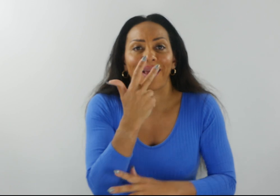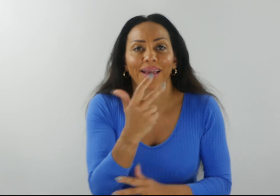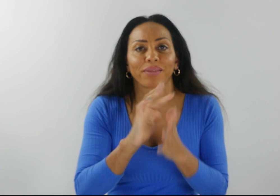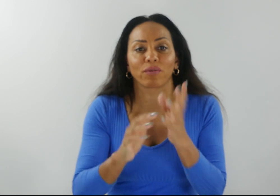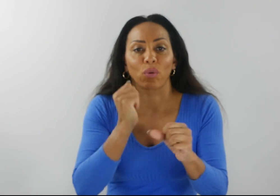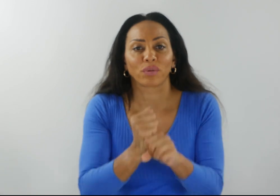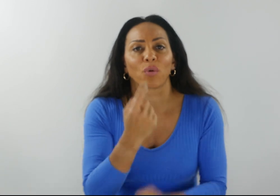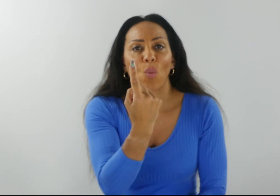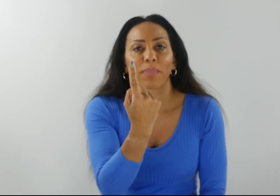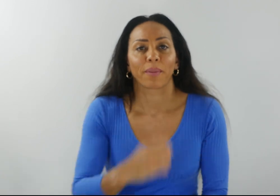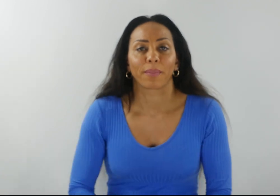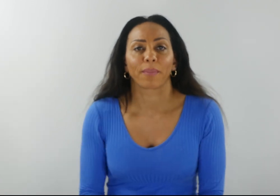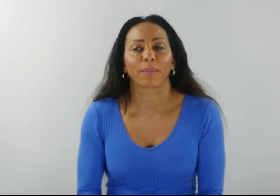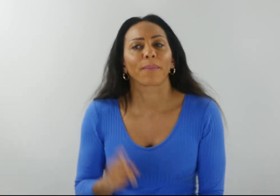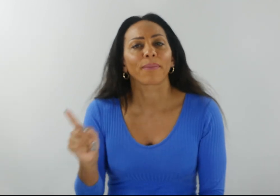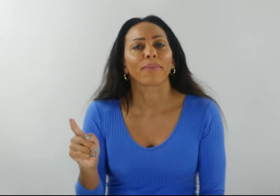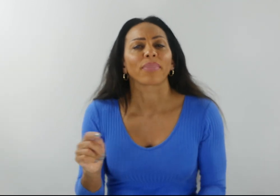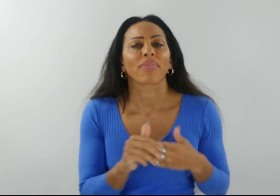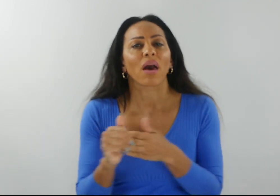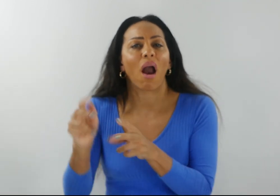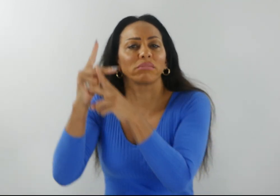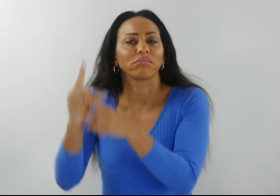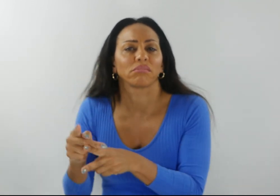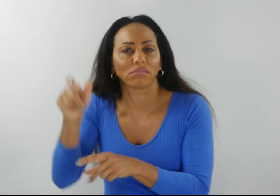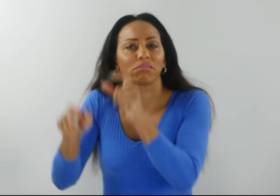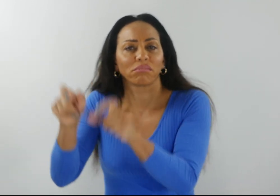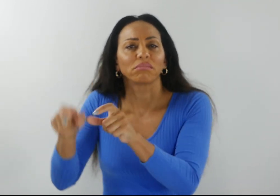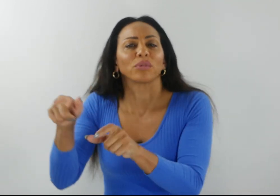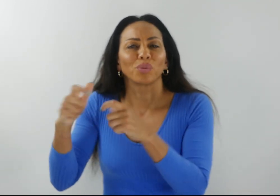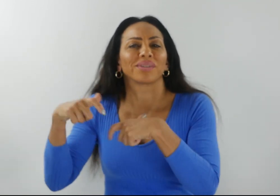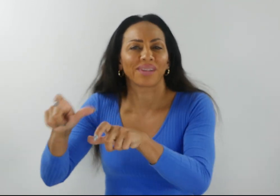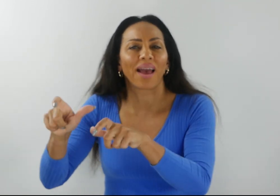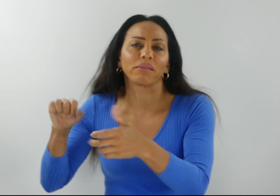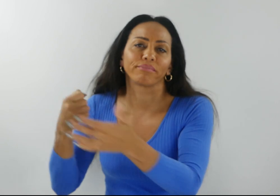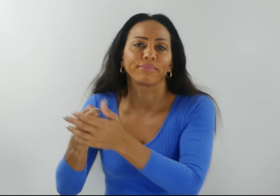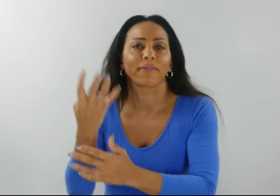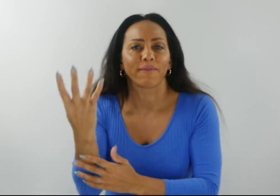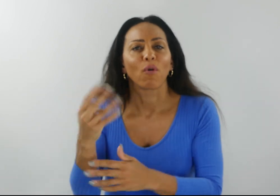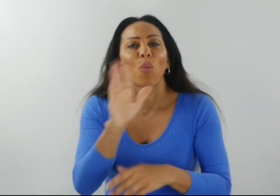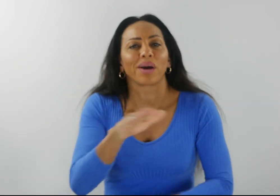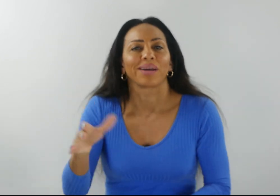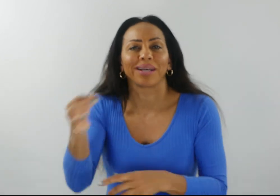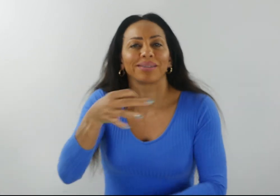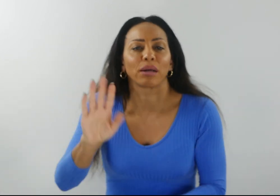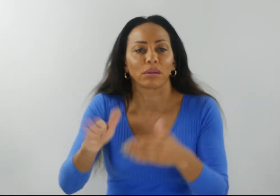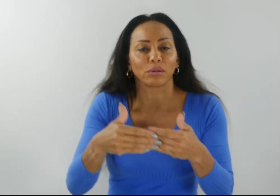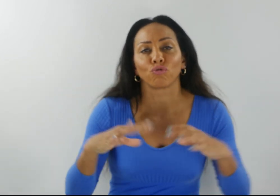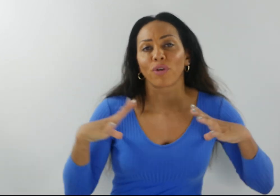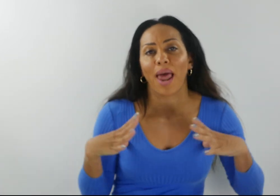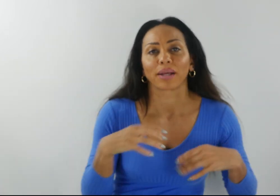1pm. The guides will stay on site until 4pm when Kidstown closes. There'll be a relaxed session on the 9th of